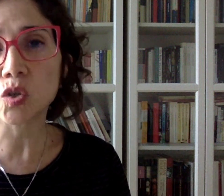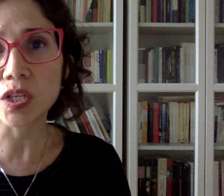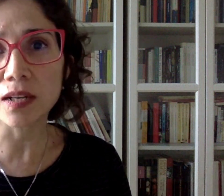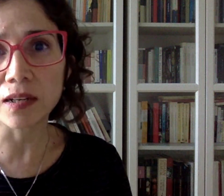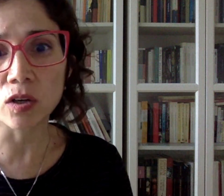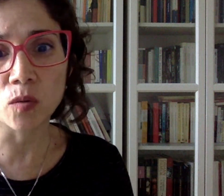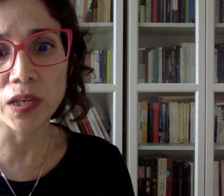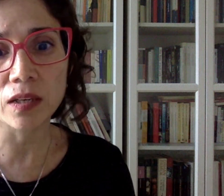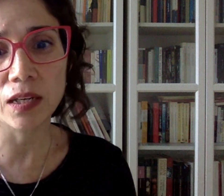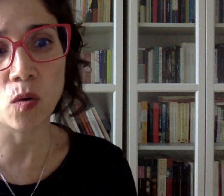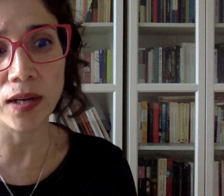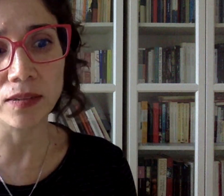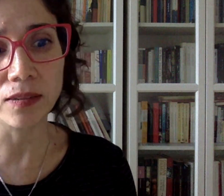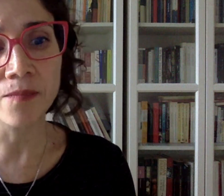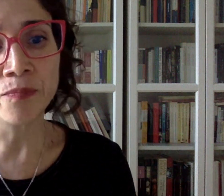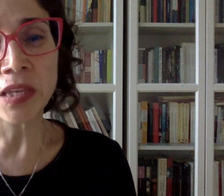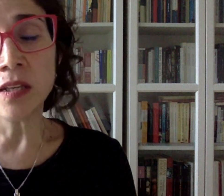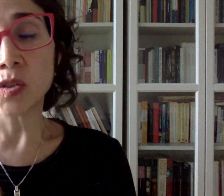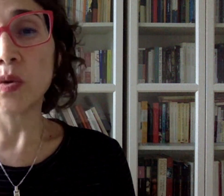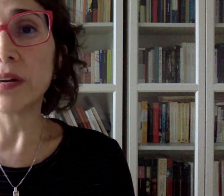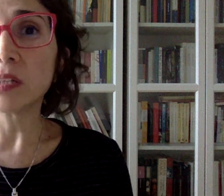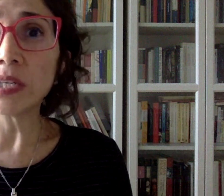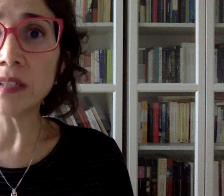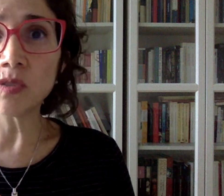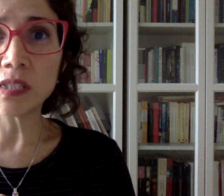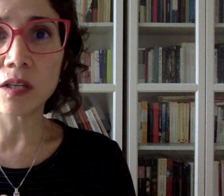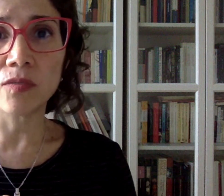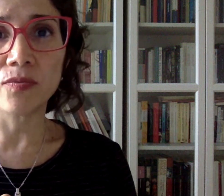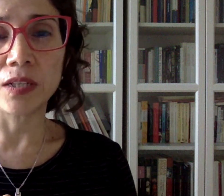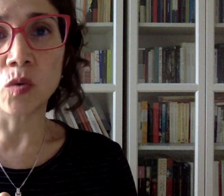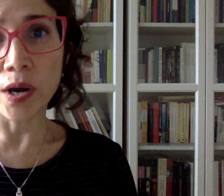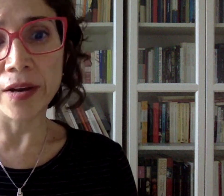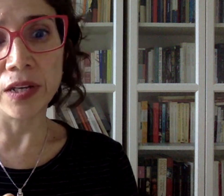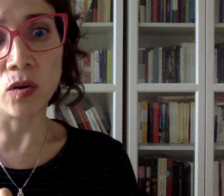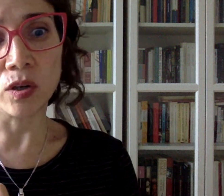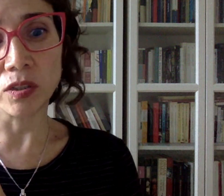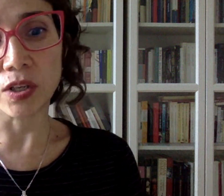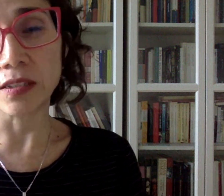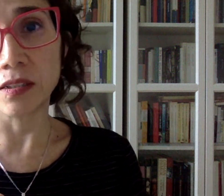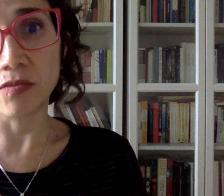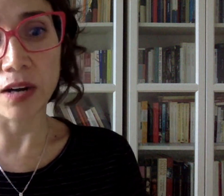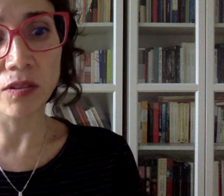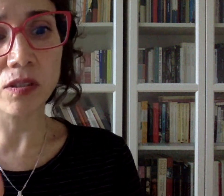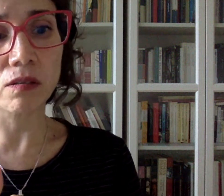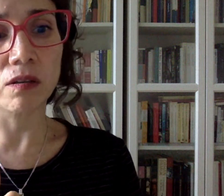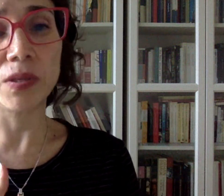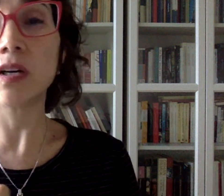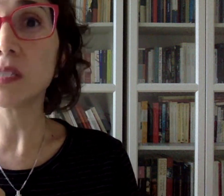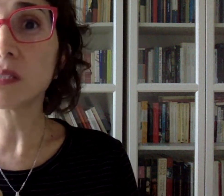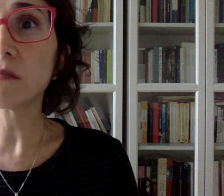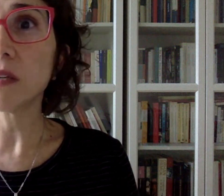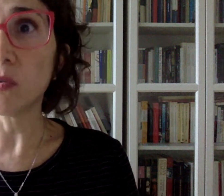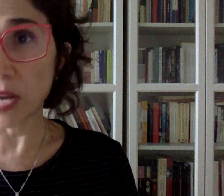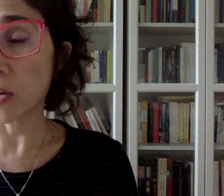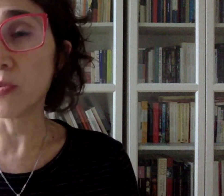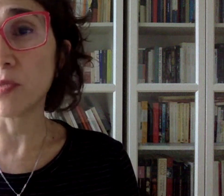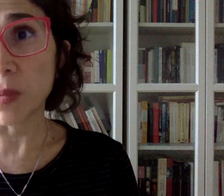-existent social and economic inequalities. So we are at greater risk of acquiring or contracting the virus because